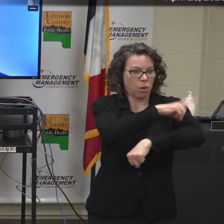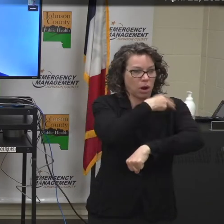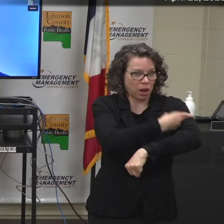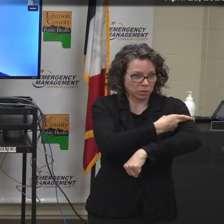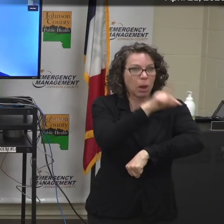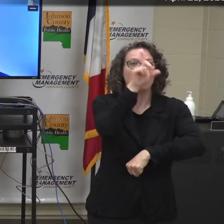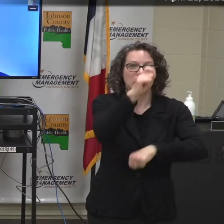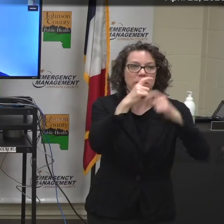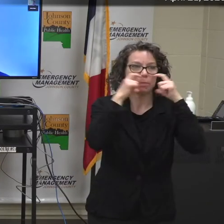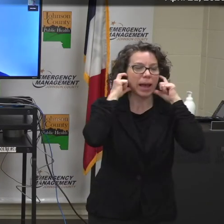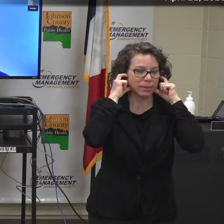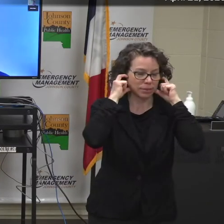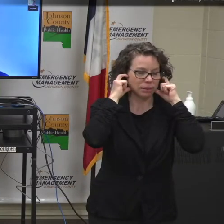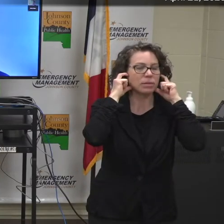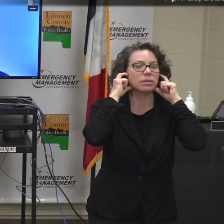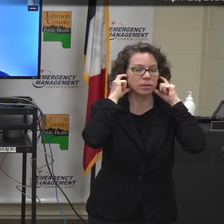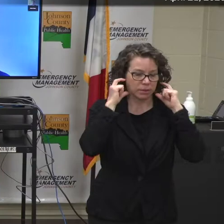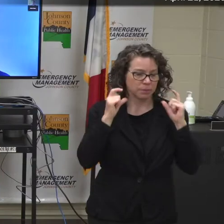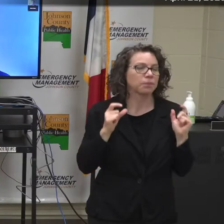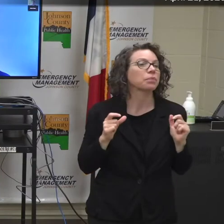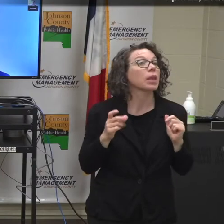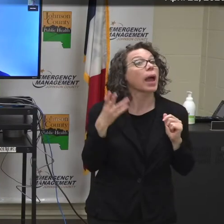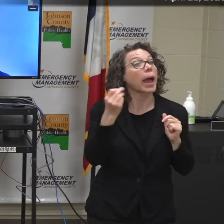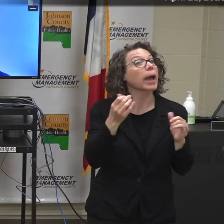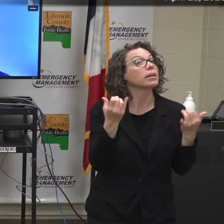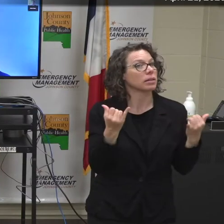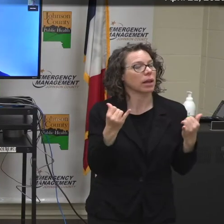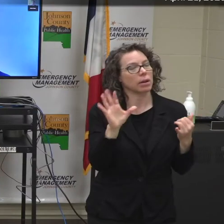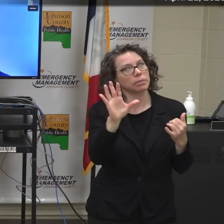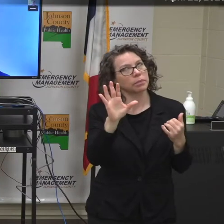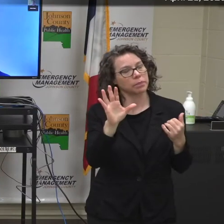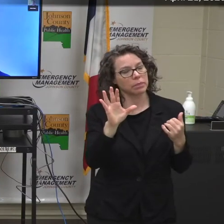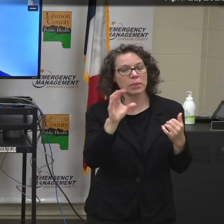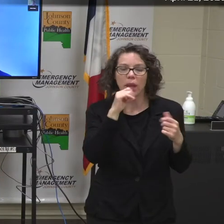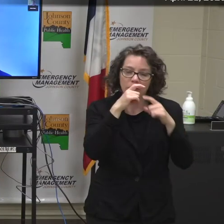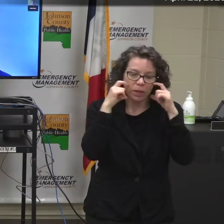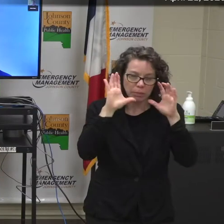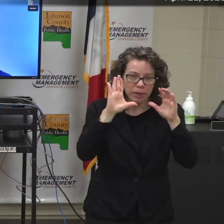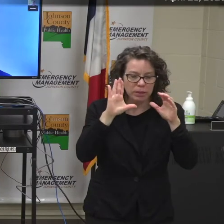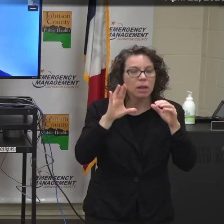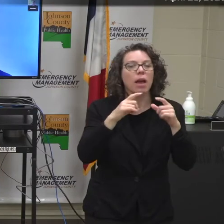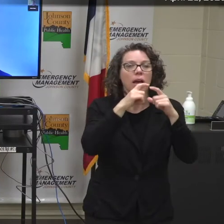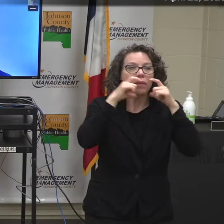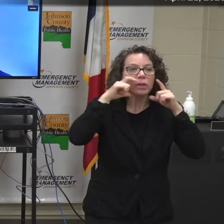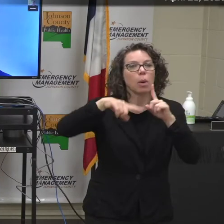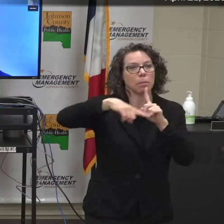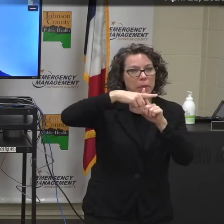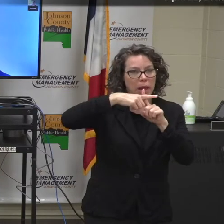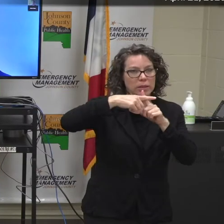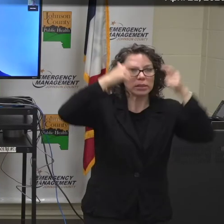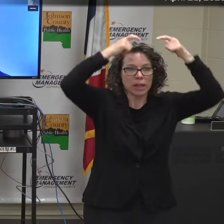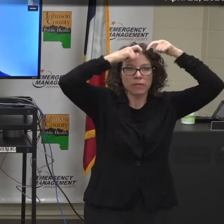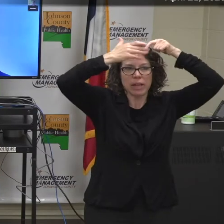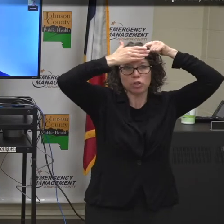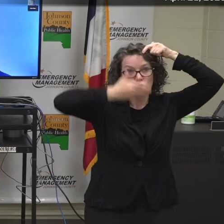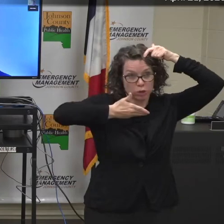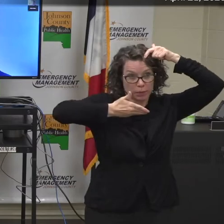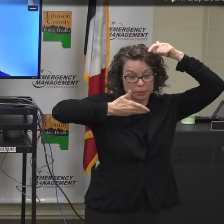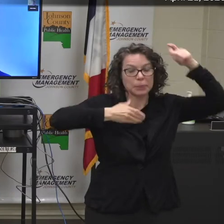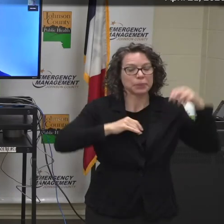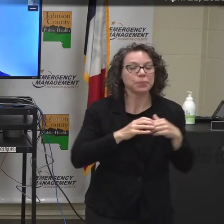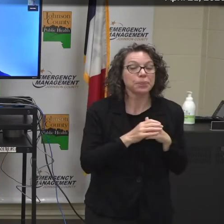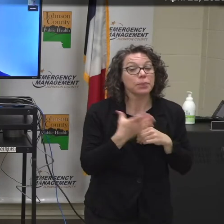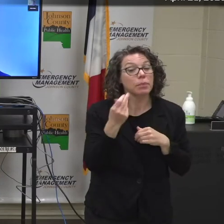masks. And as I said earlier, as of today, sorry, face shields. And as I said earlier today, we are